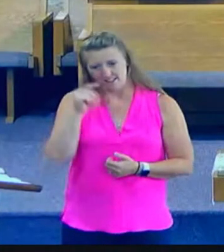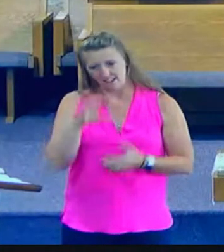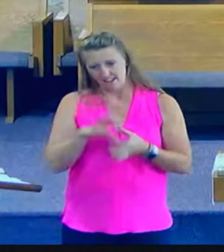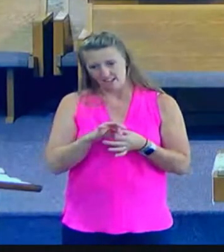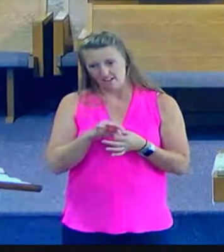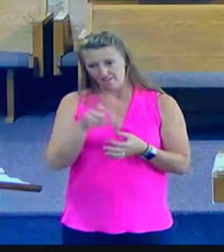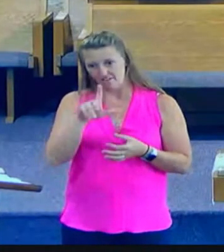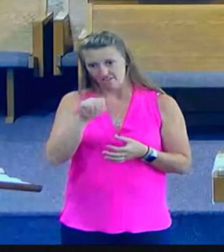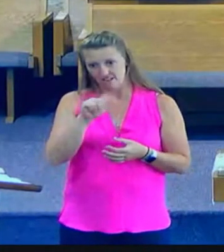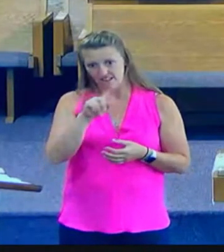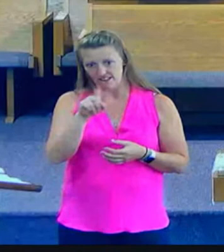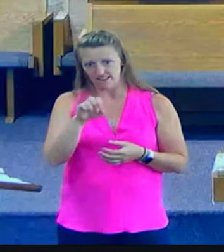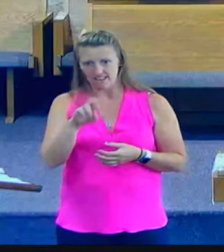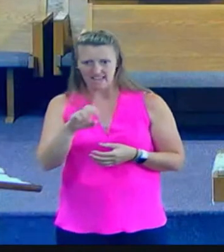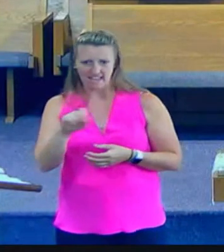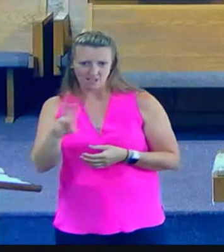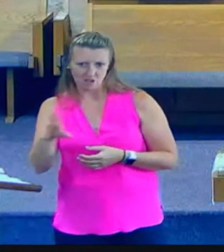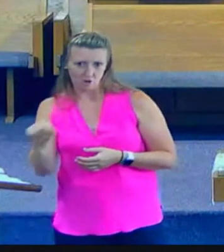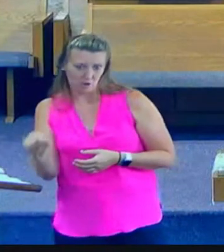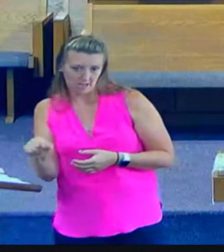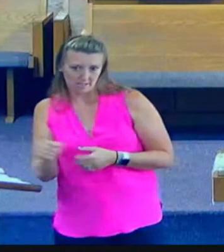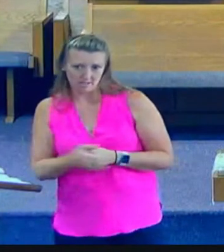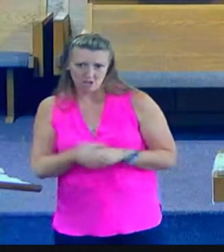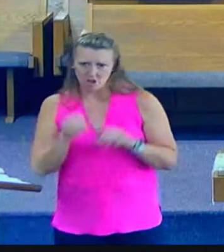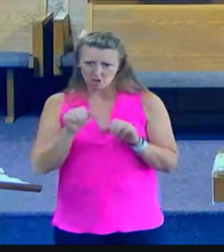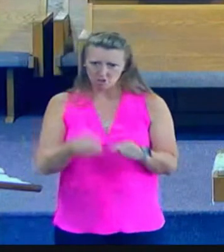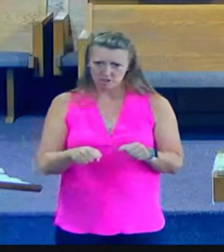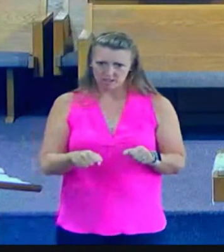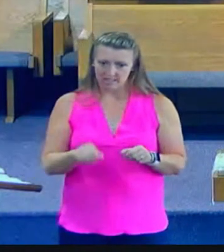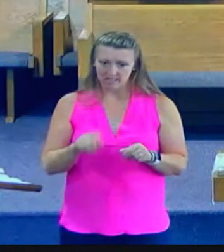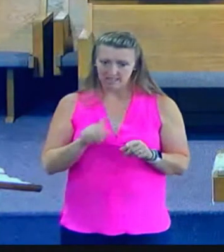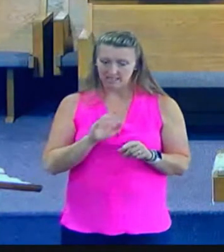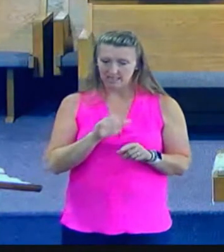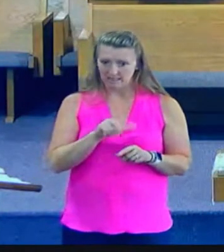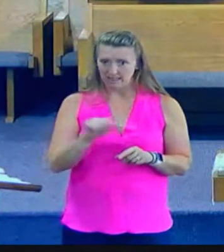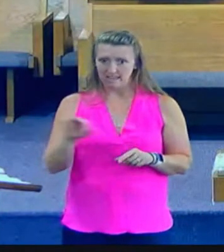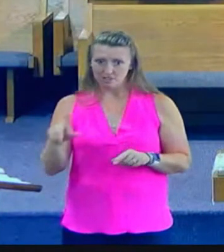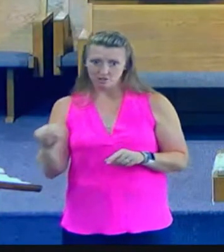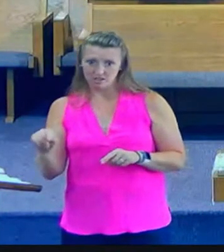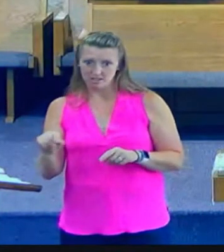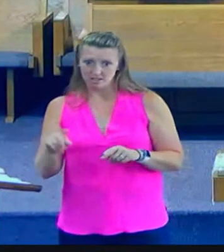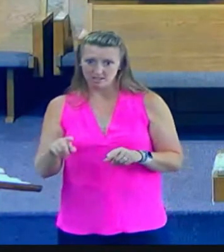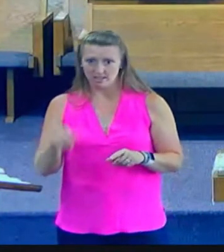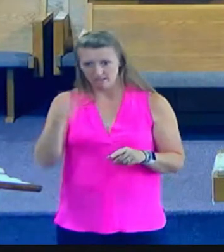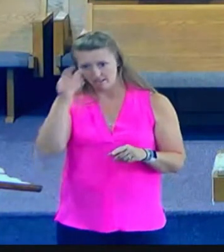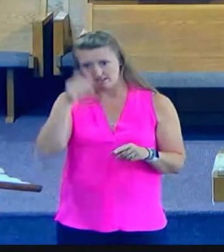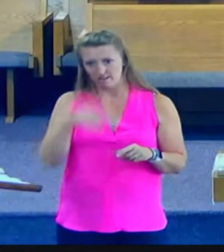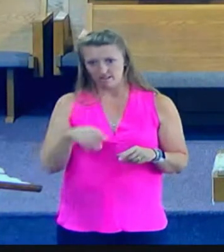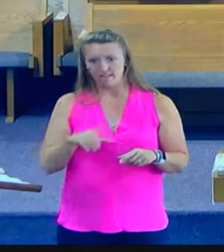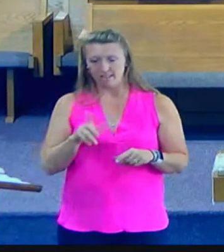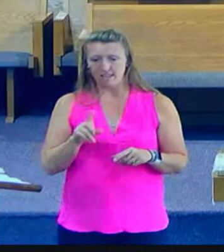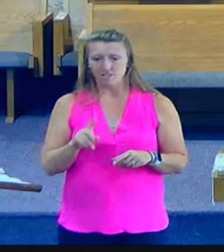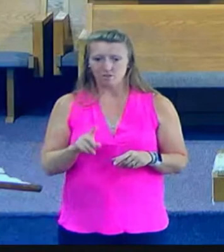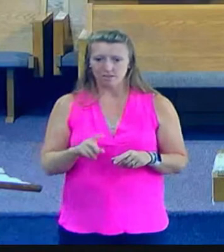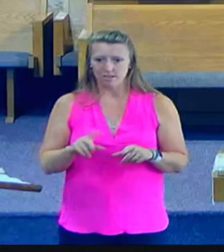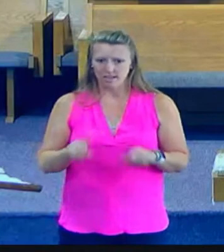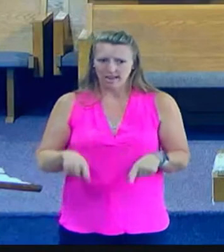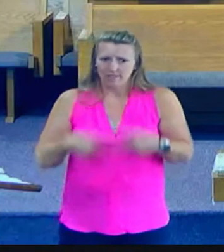Casey's mentioned that many times. Could have Lazarus came forth if Christ hadn't made him alive first?